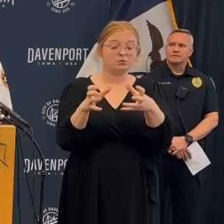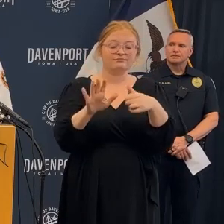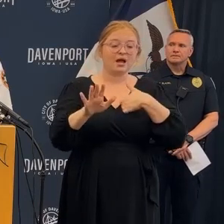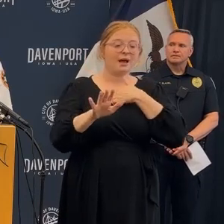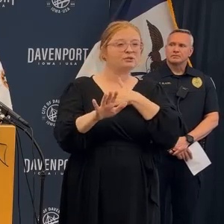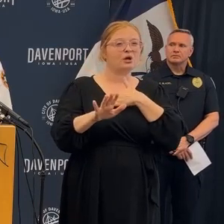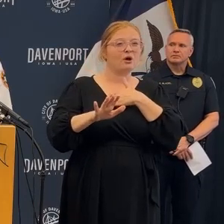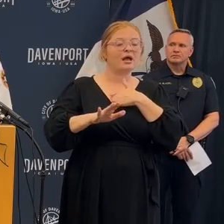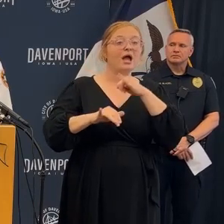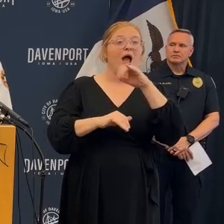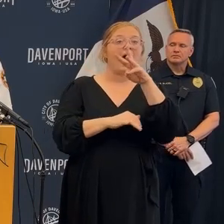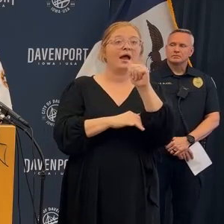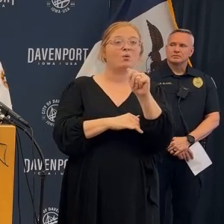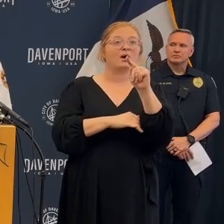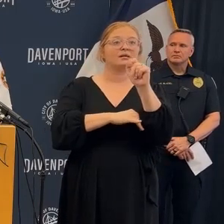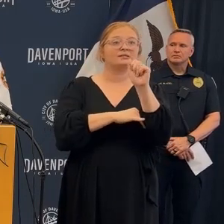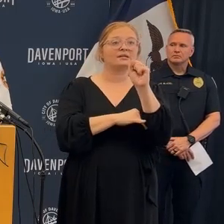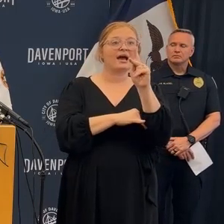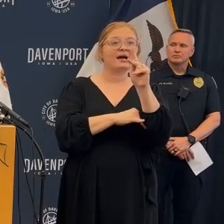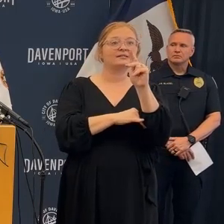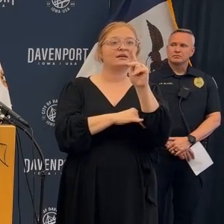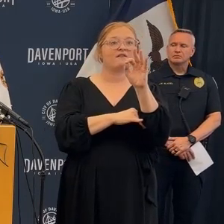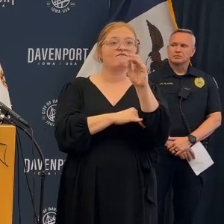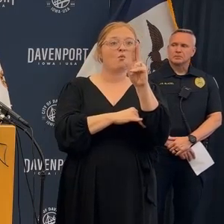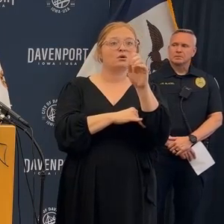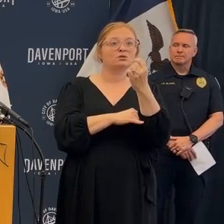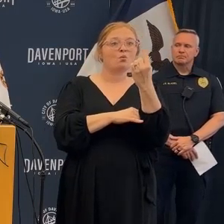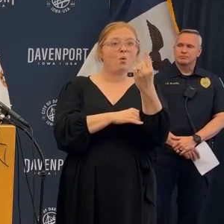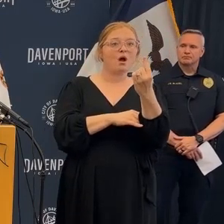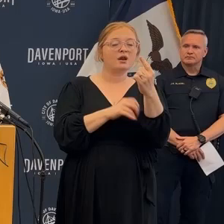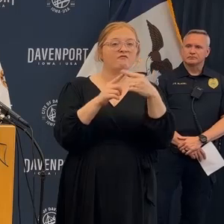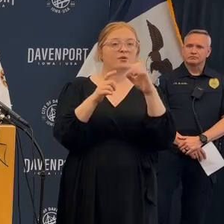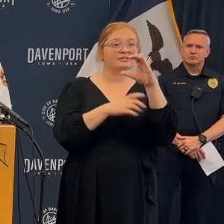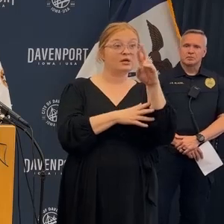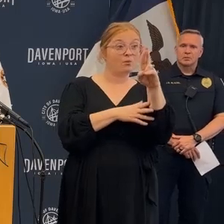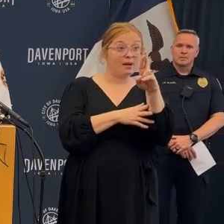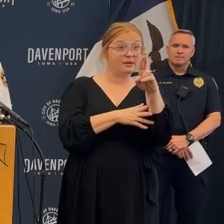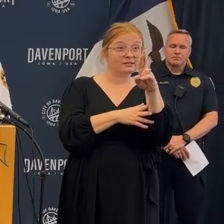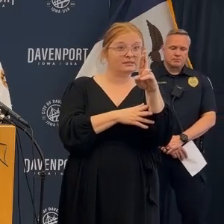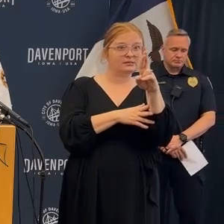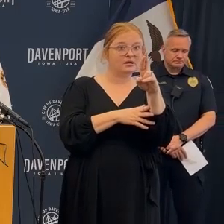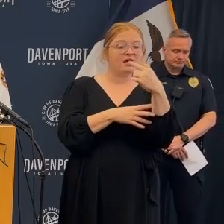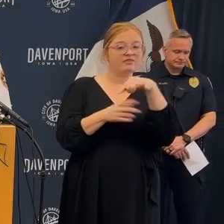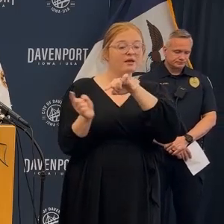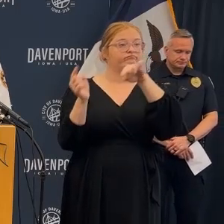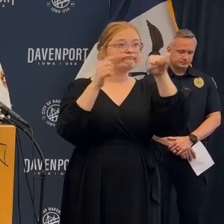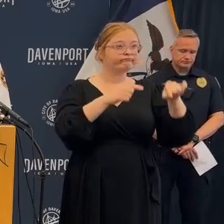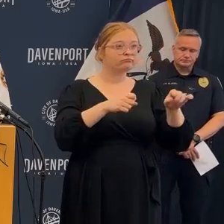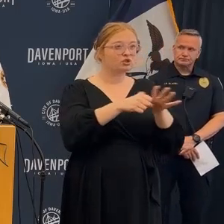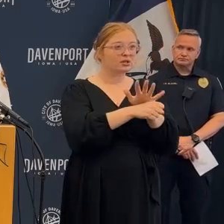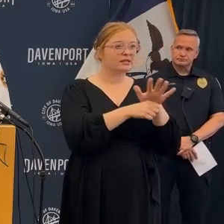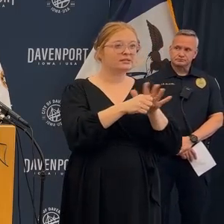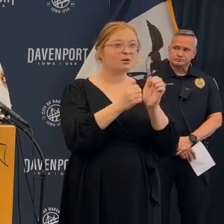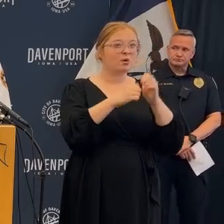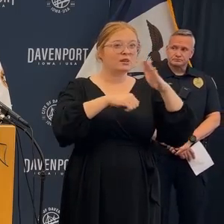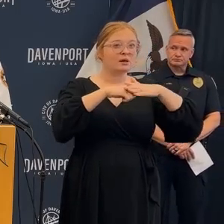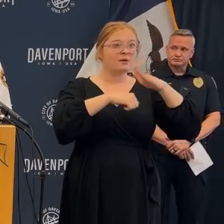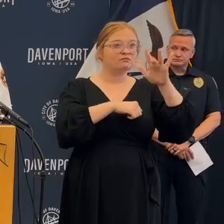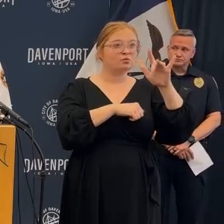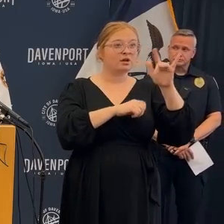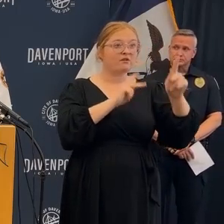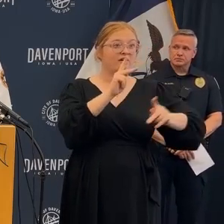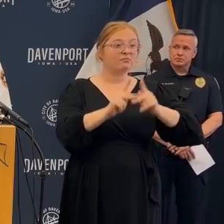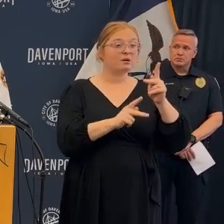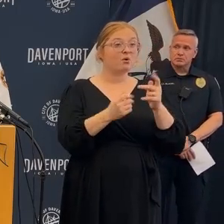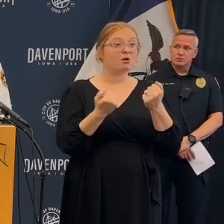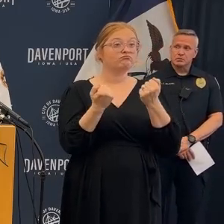Task Force, I'm sorry, Iowa Task Force 1 Urban Search and Rescue Team out of Cedar Rapids Division. They responded to